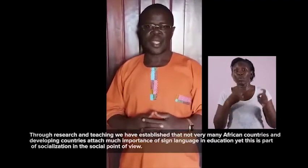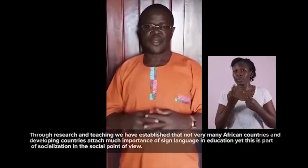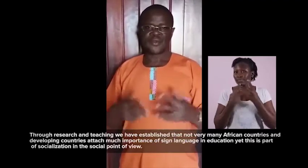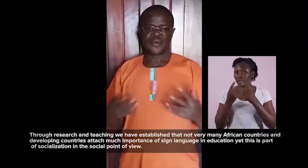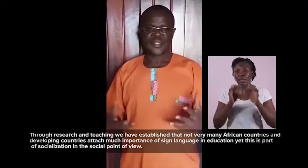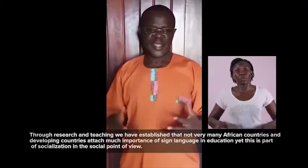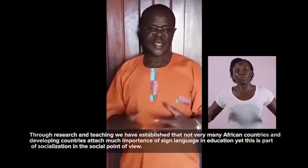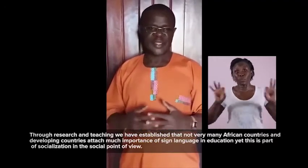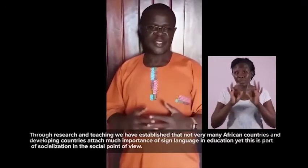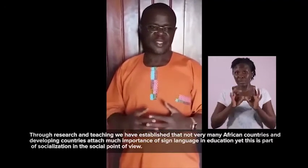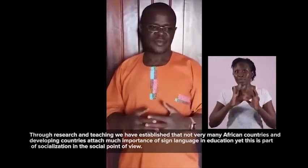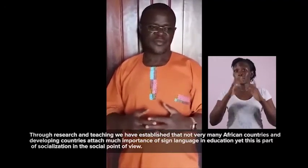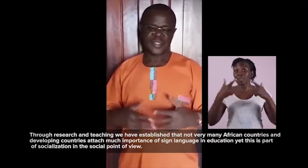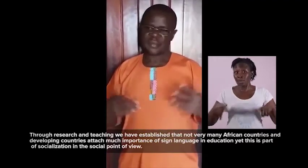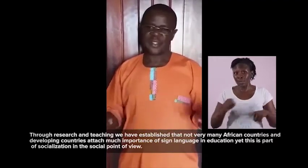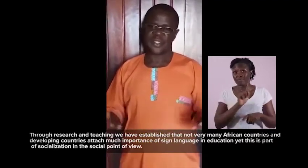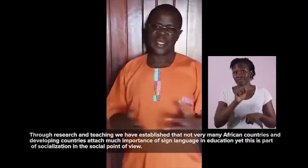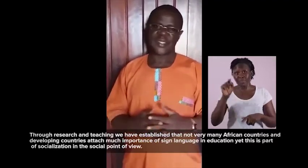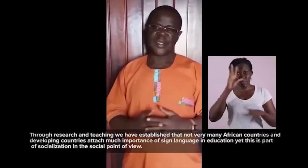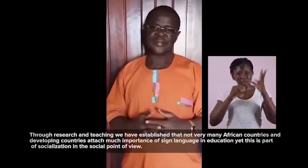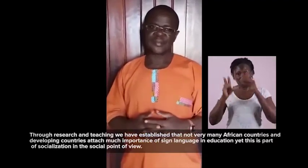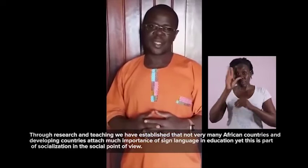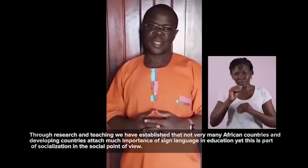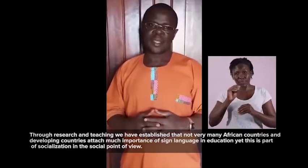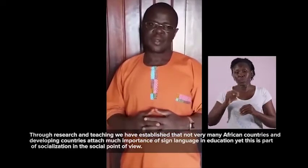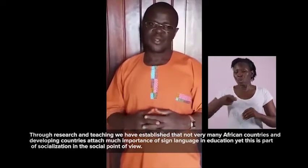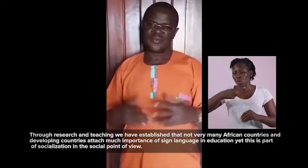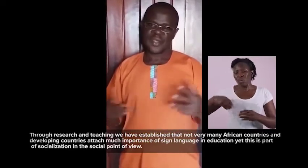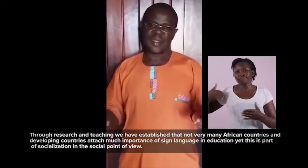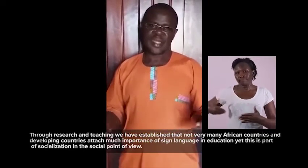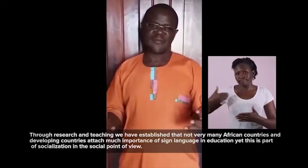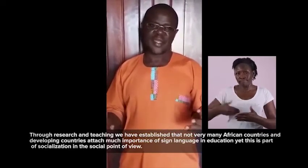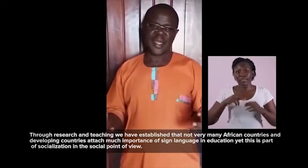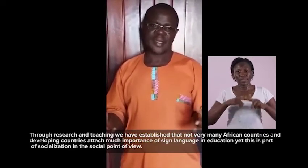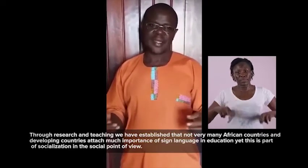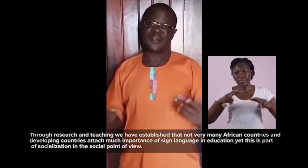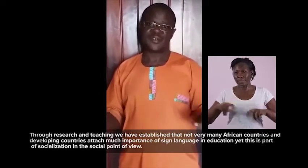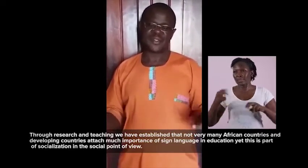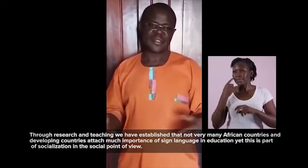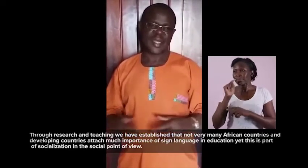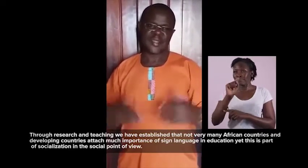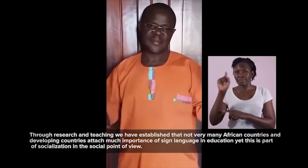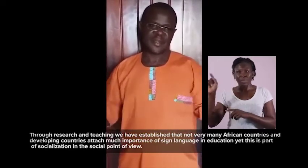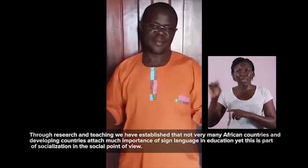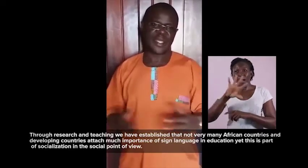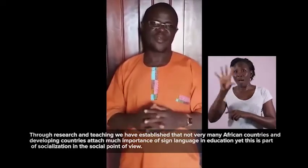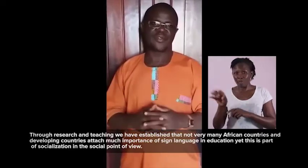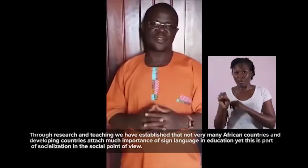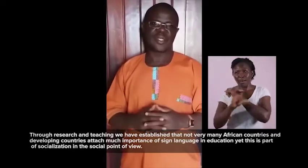Through research and teaching, we've established that not very many African countries and other developing countries